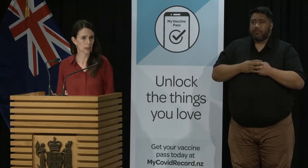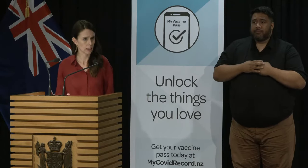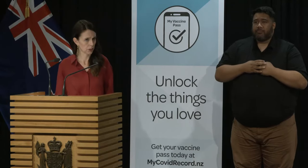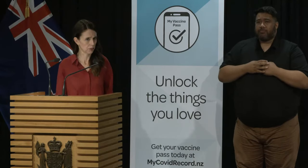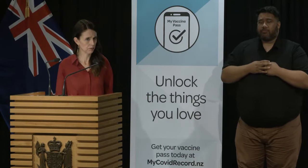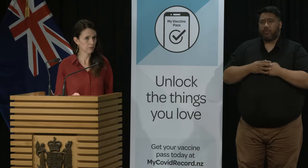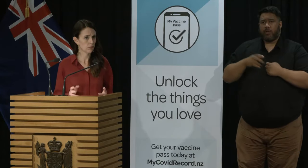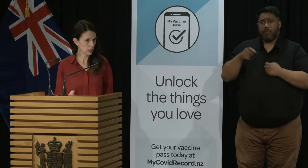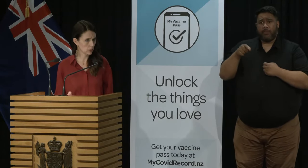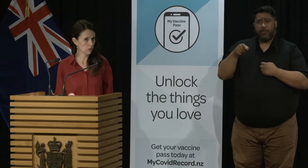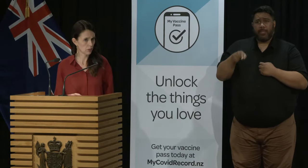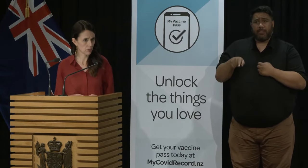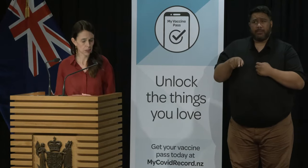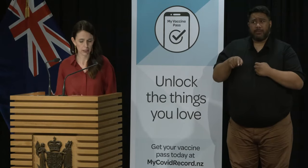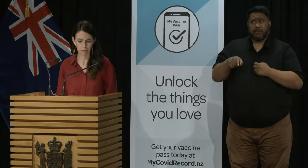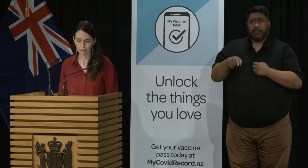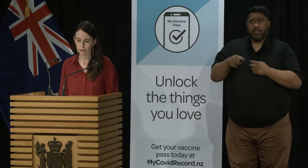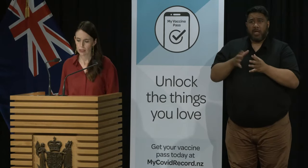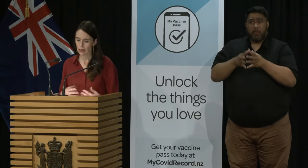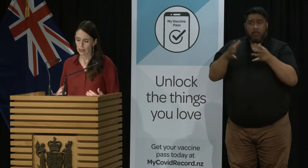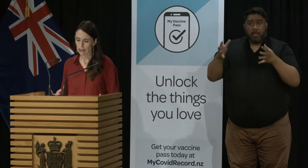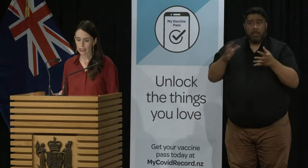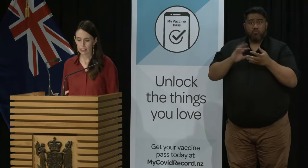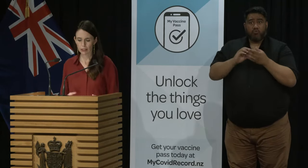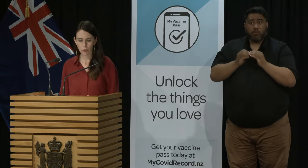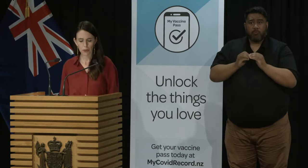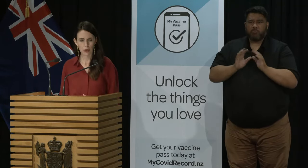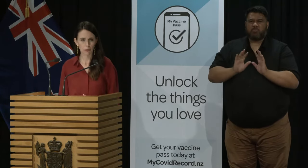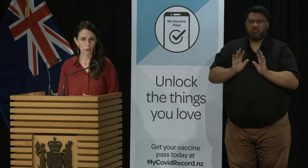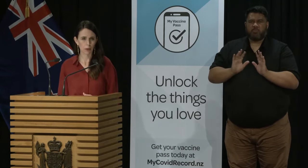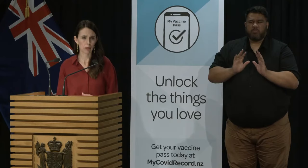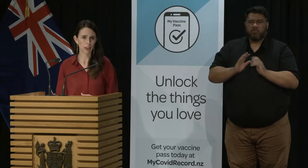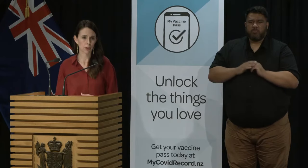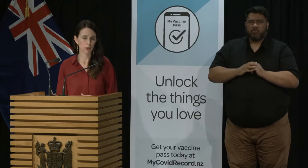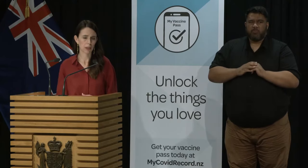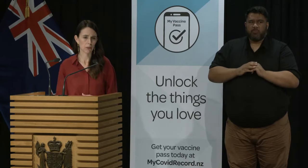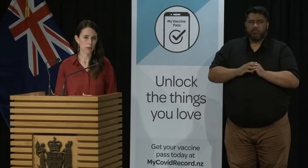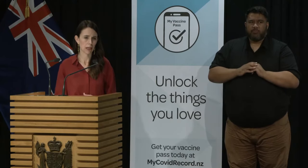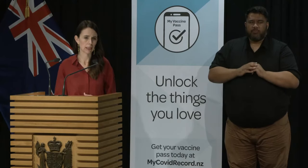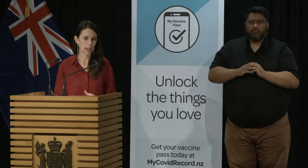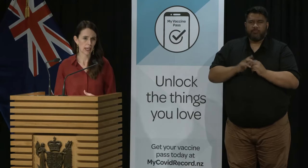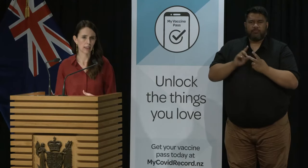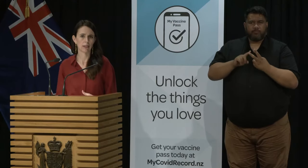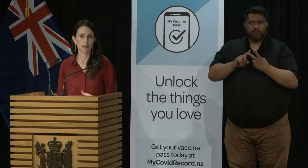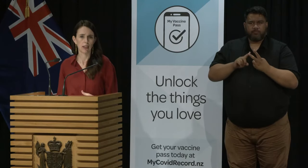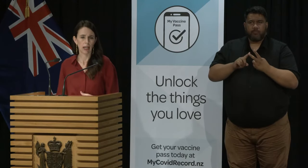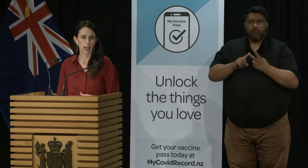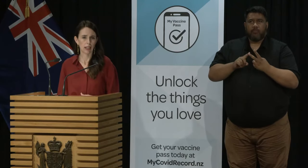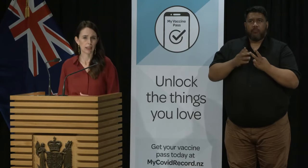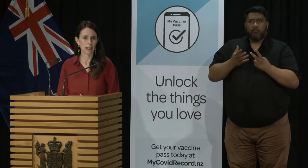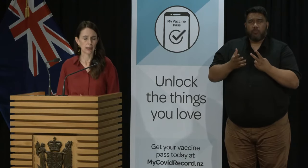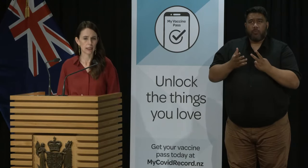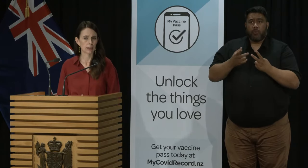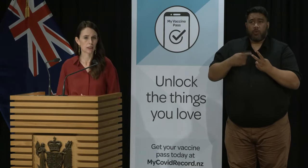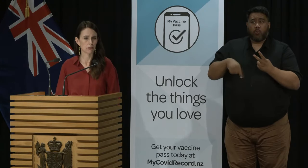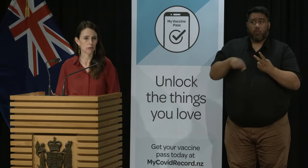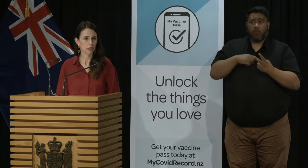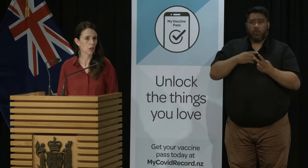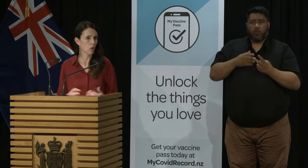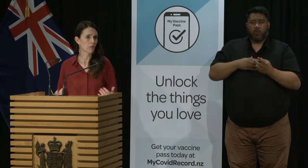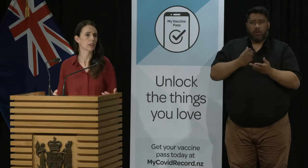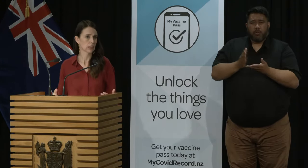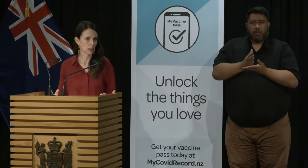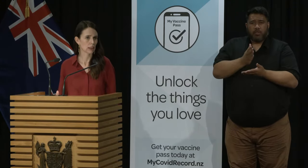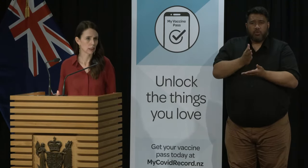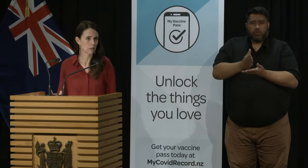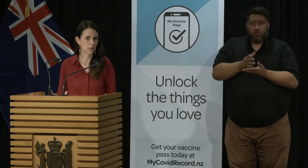large scale issue that's the first thing the second thing of course is that we want to make sure that we maintain a sense of